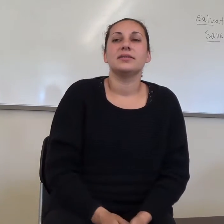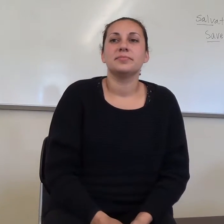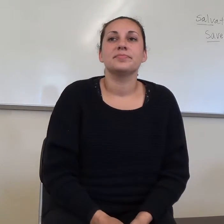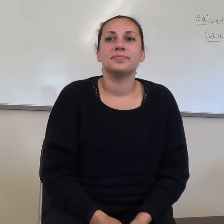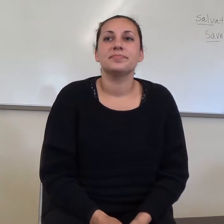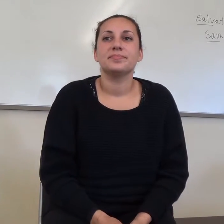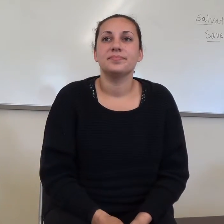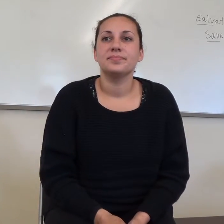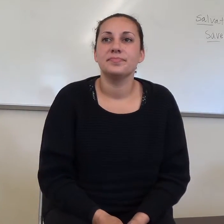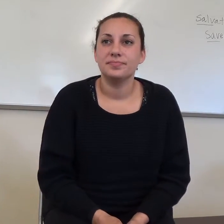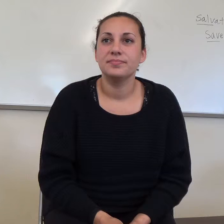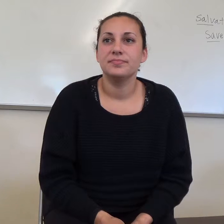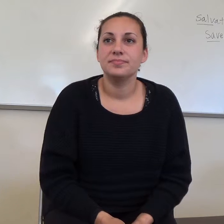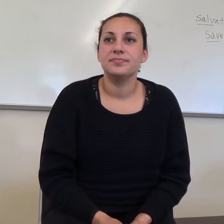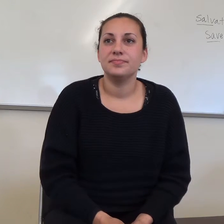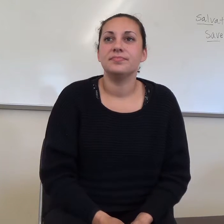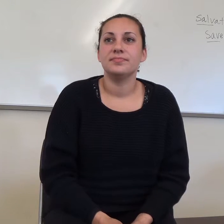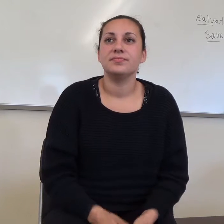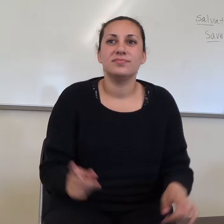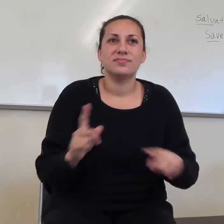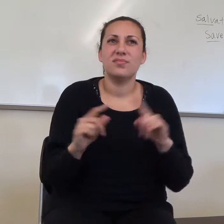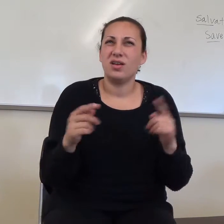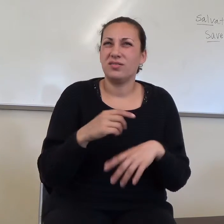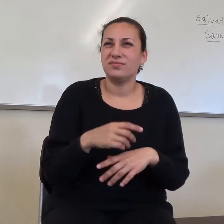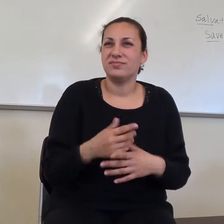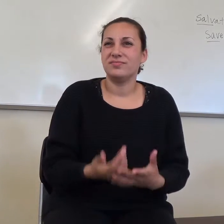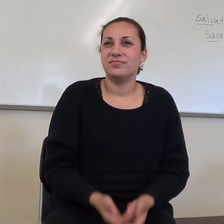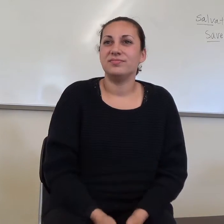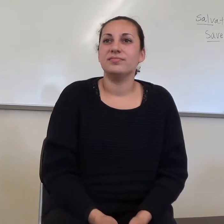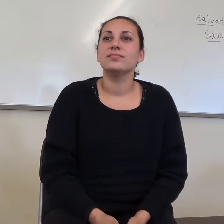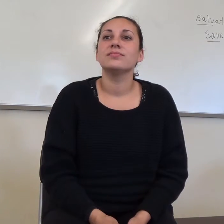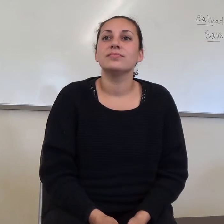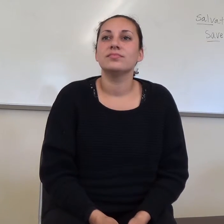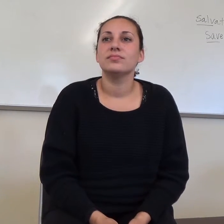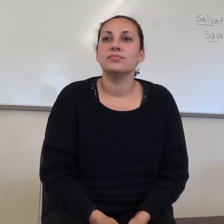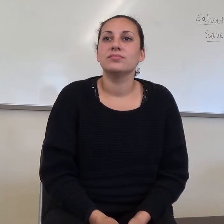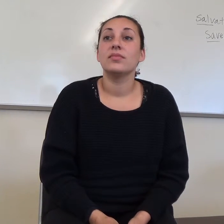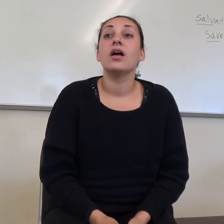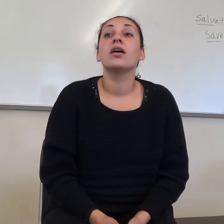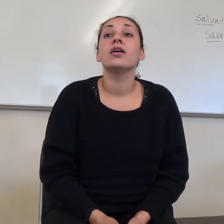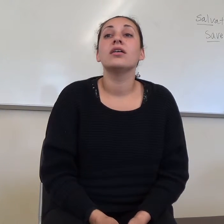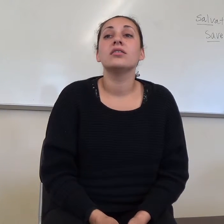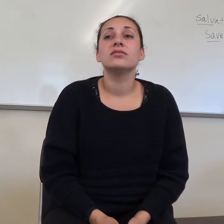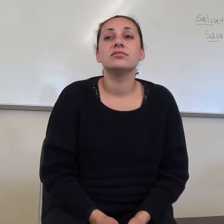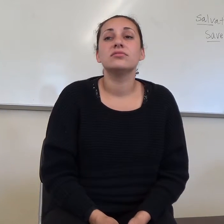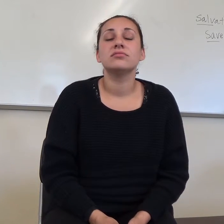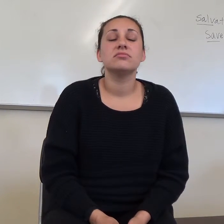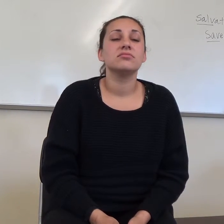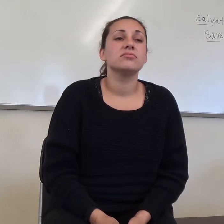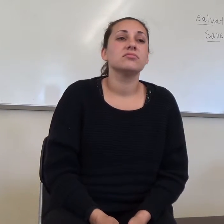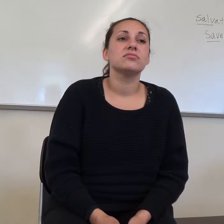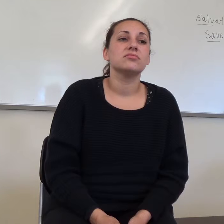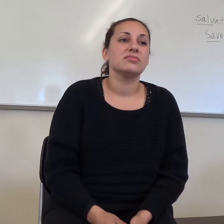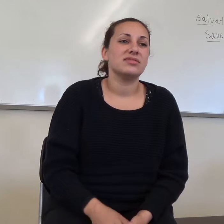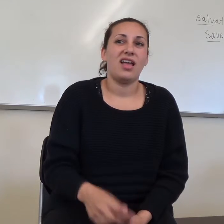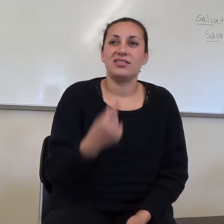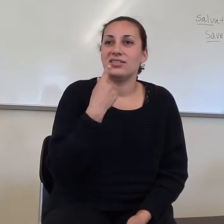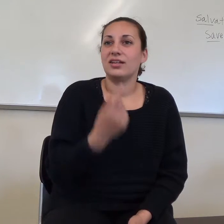I, you know, I think you're almost there, but the only problem is that it doesn't take this into